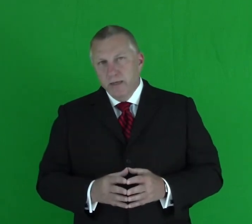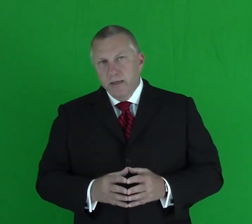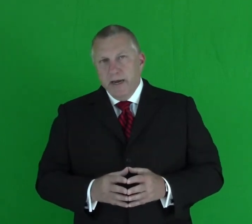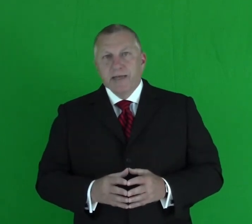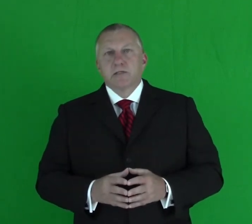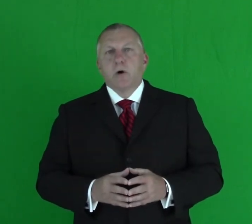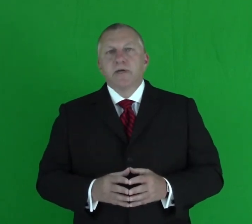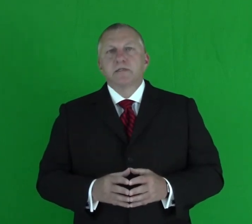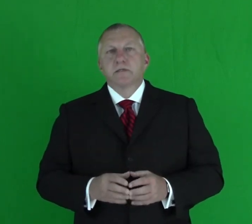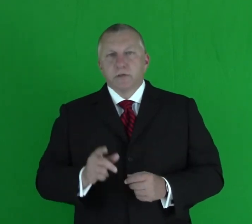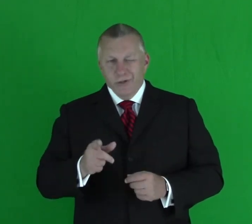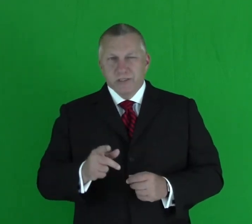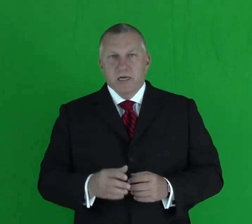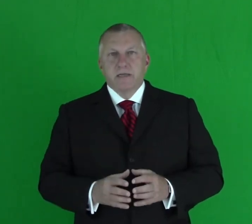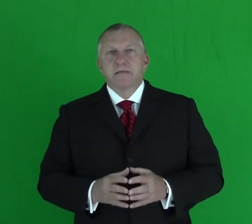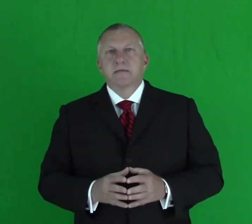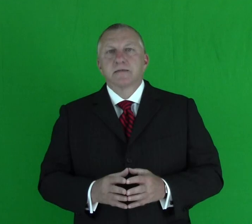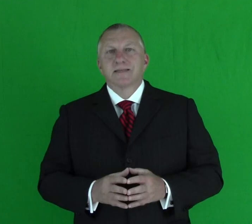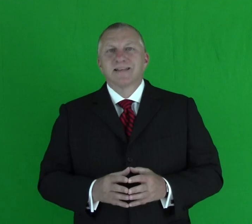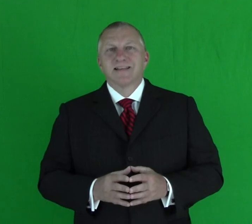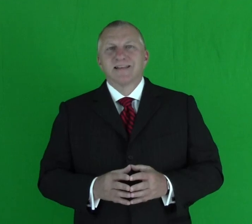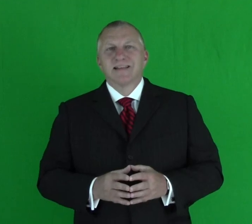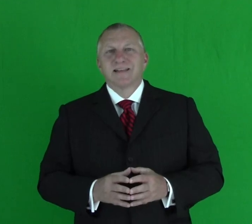And as always, good selling. Thank you.